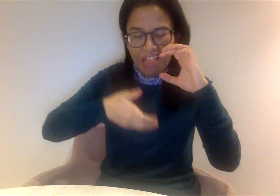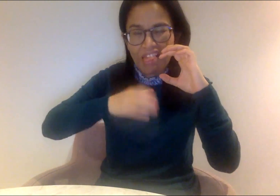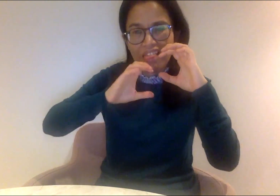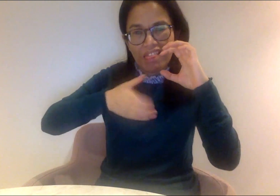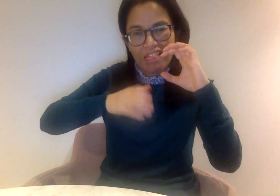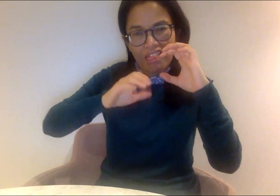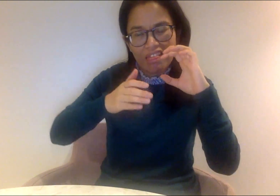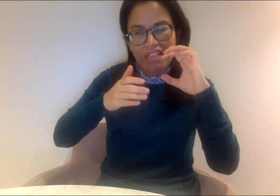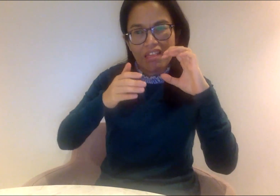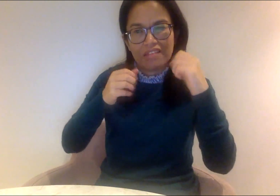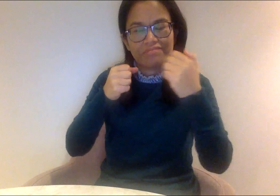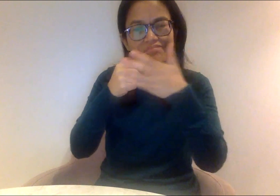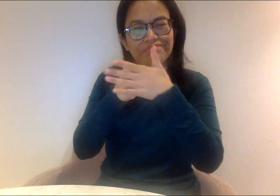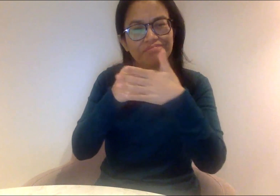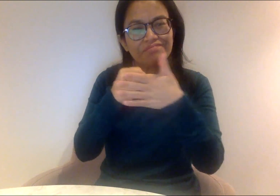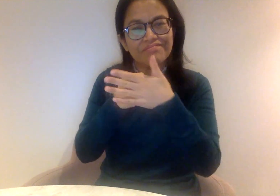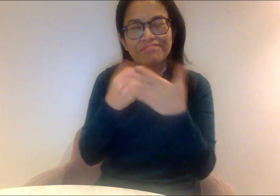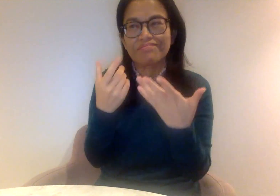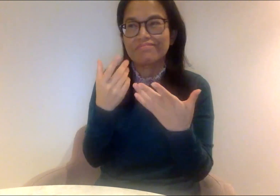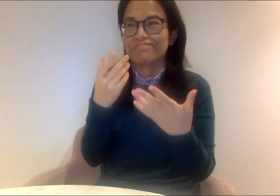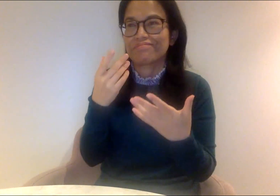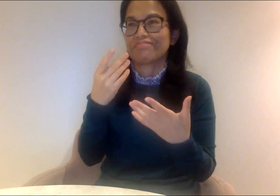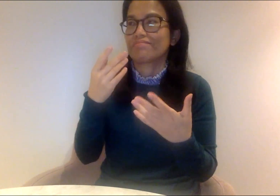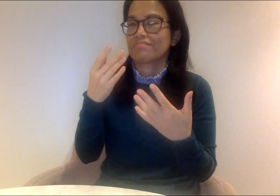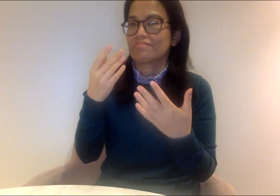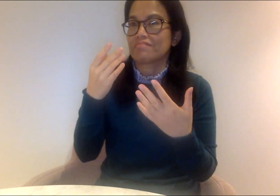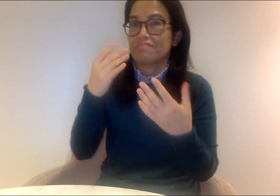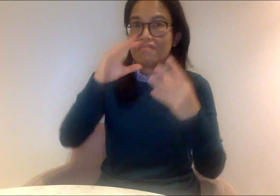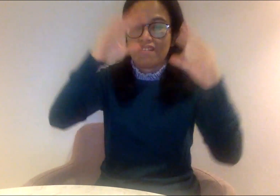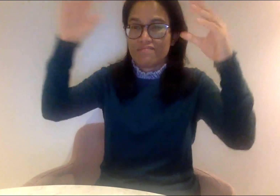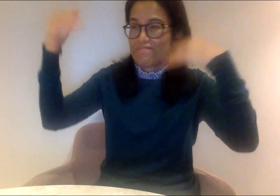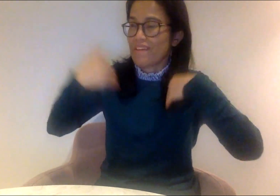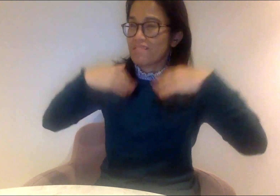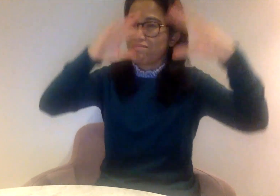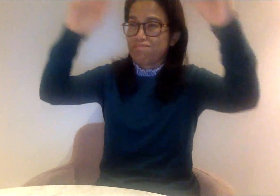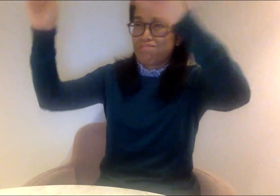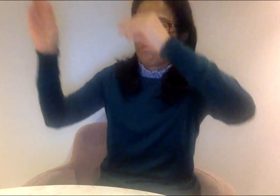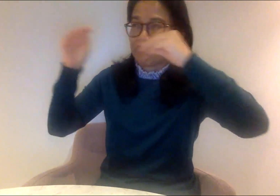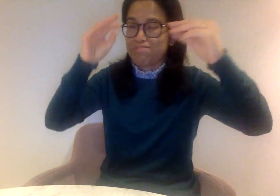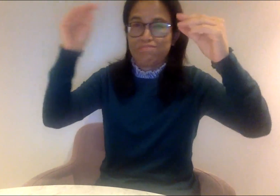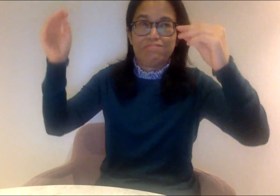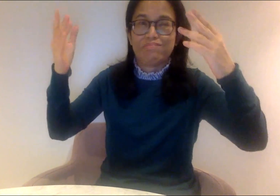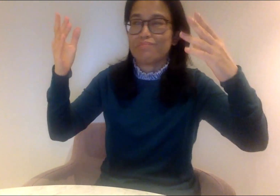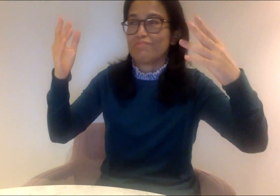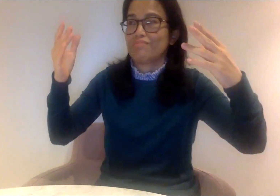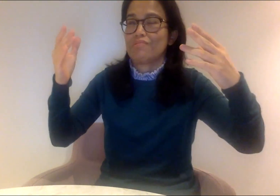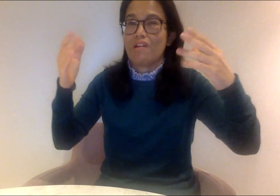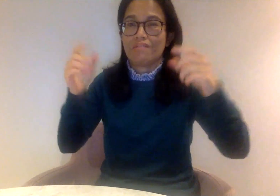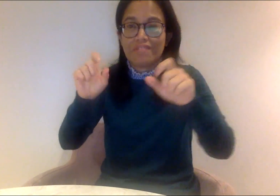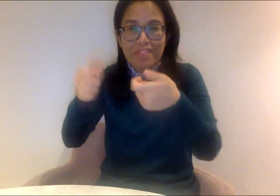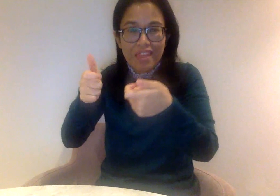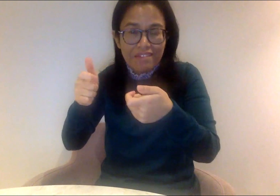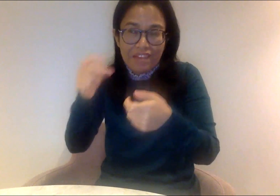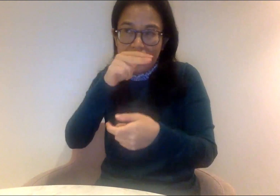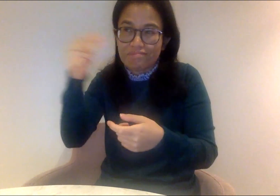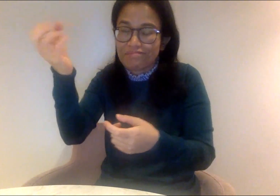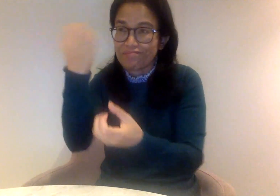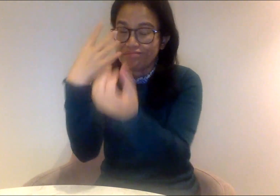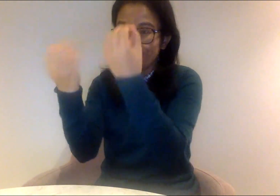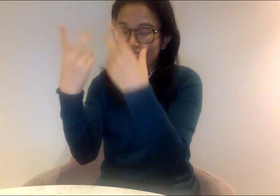miscommunications, with everyone around me talking in a spoken language, trying to communicate with me. And